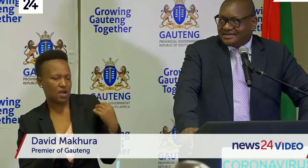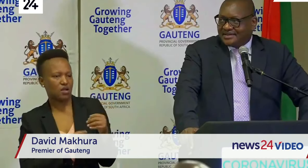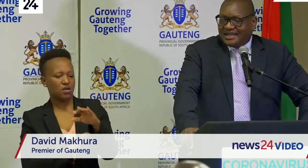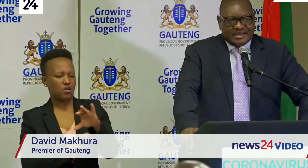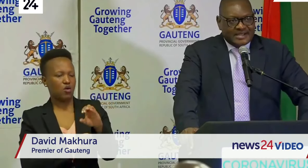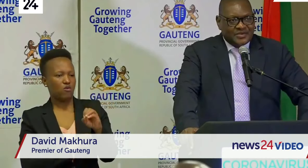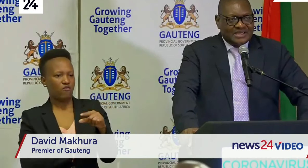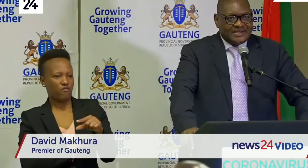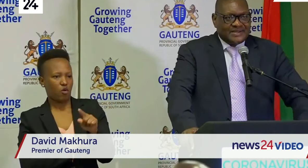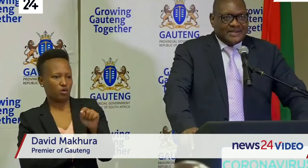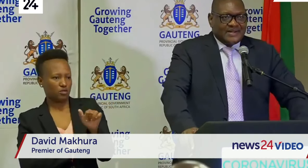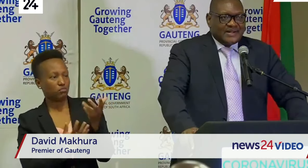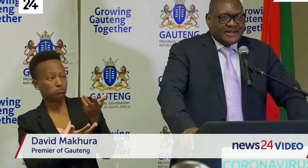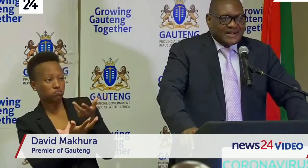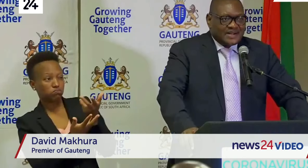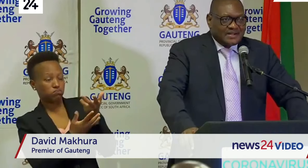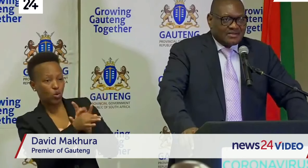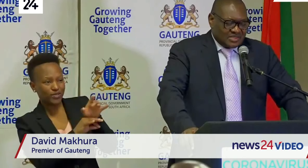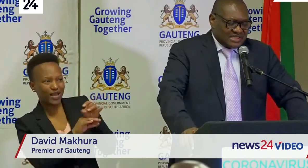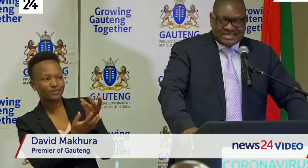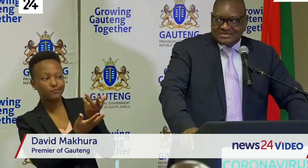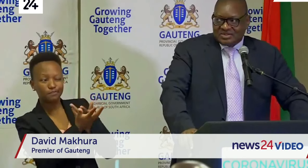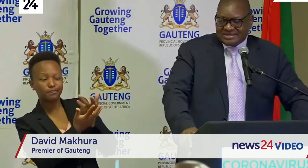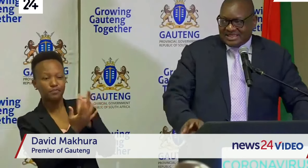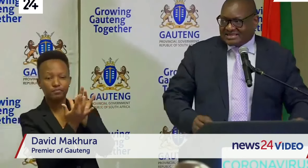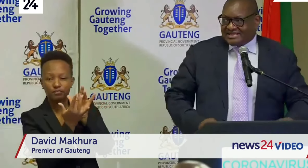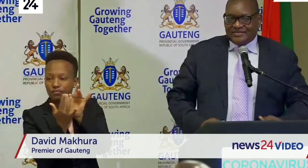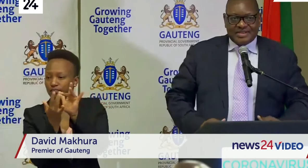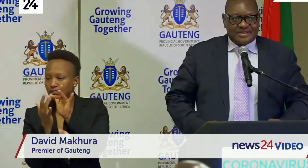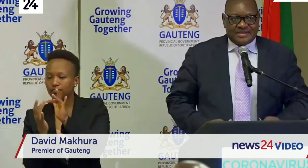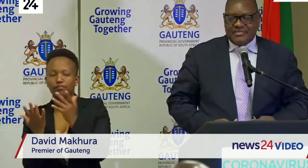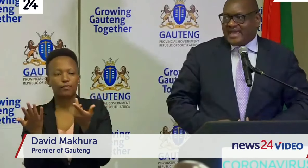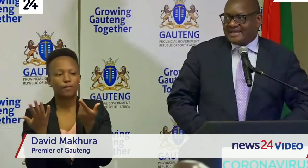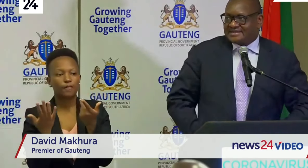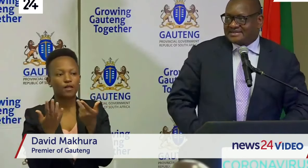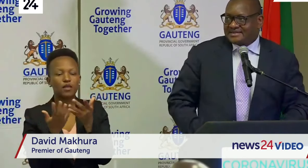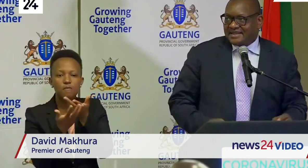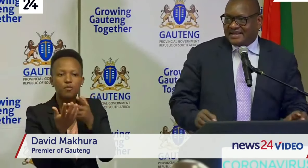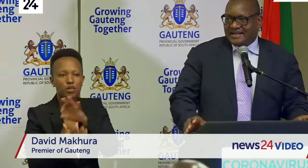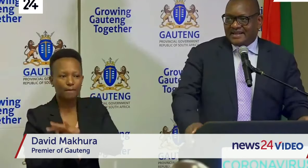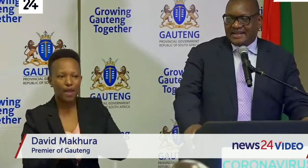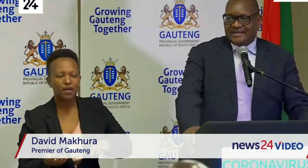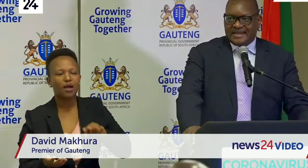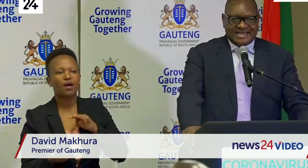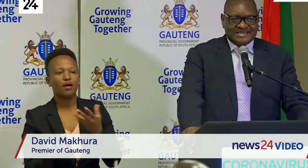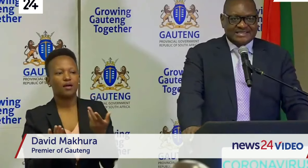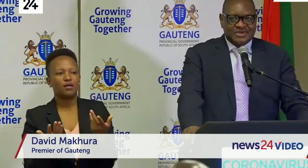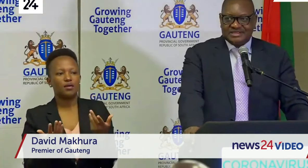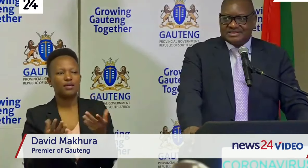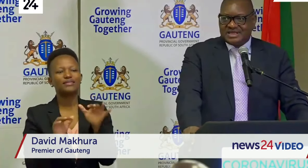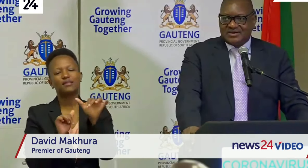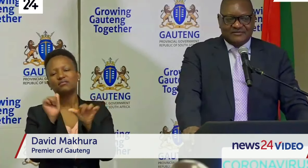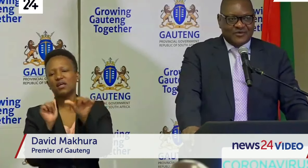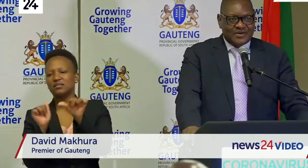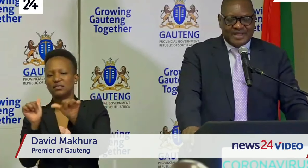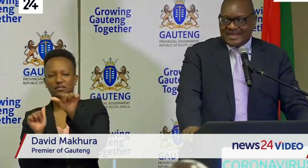regularly contact consulting with the mayors the assessment